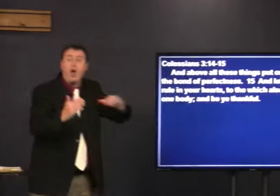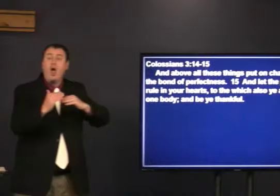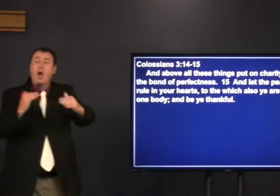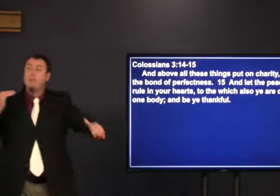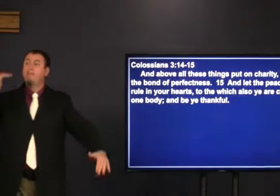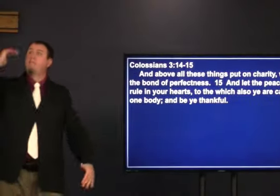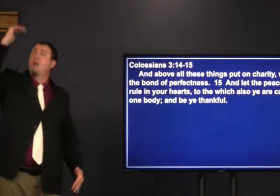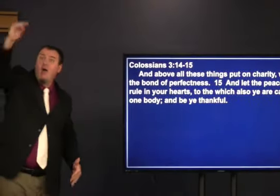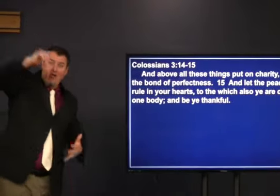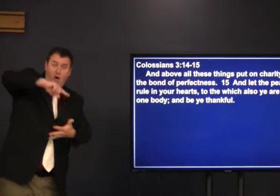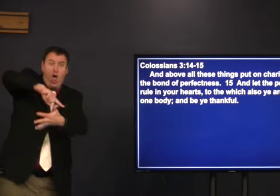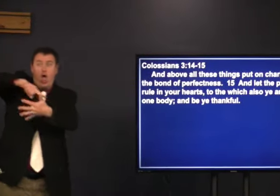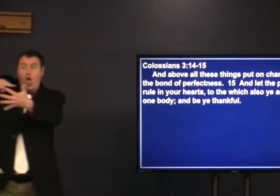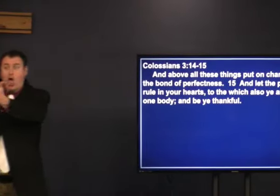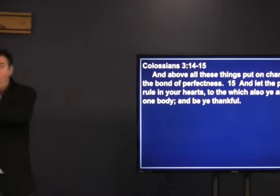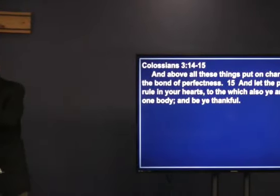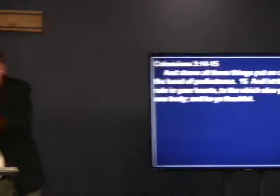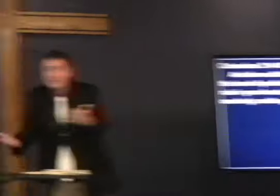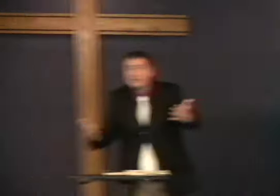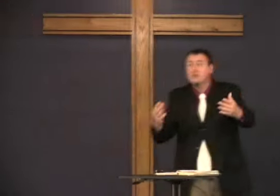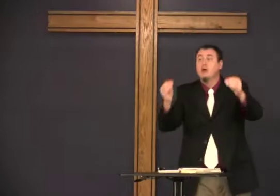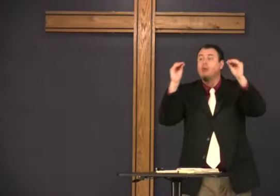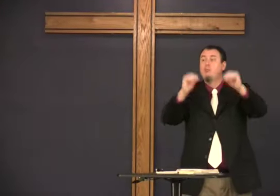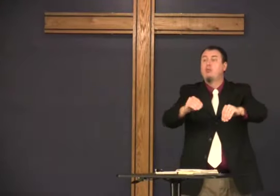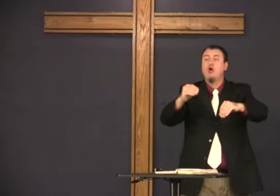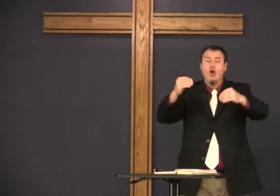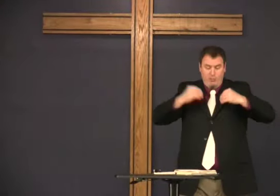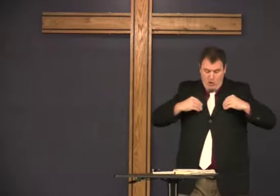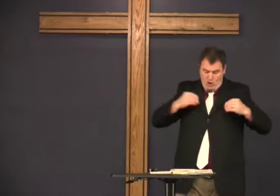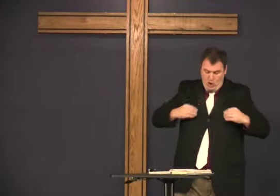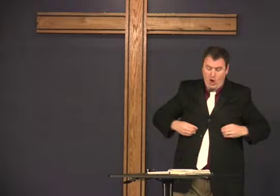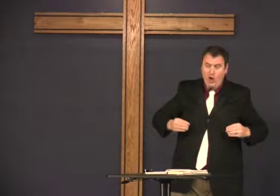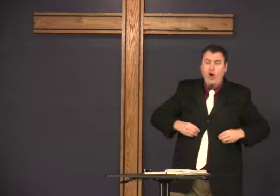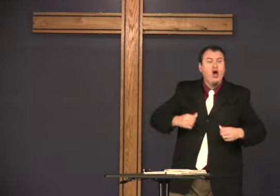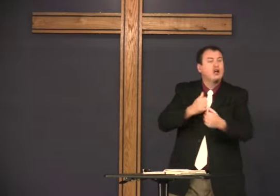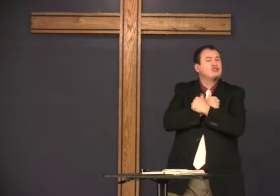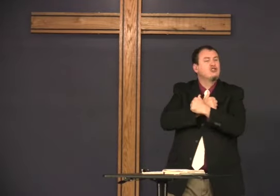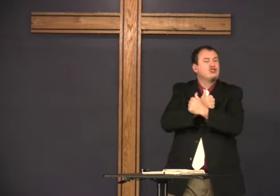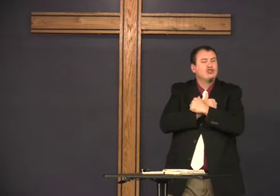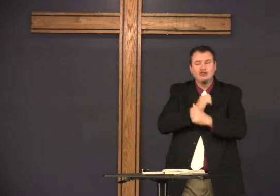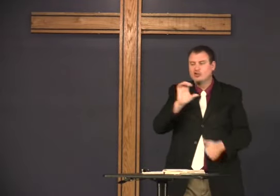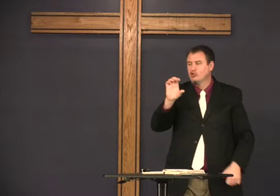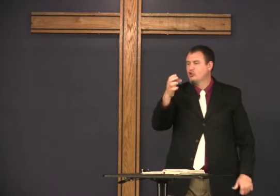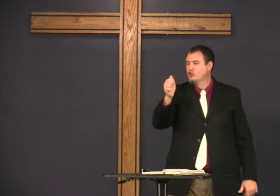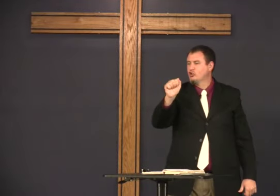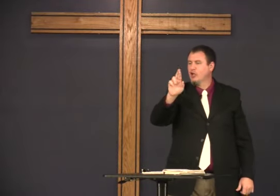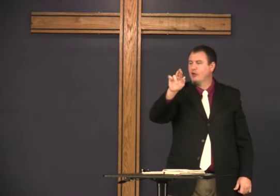above all these things put on charity